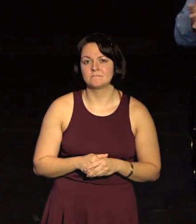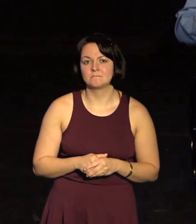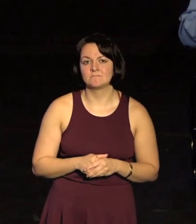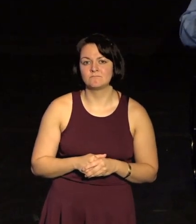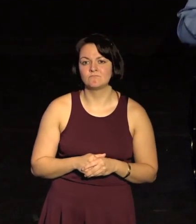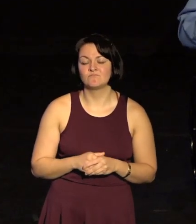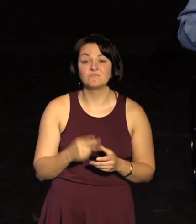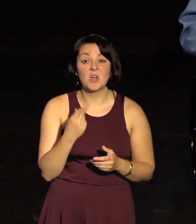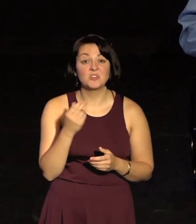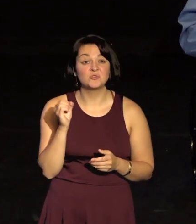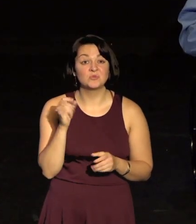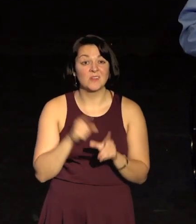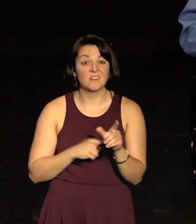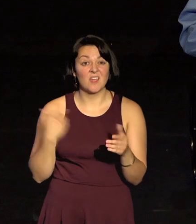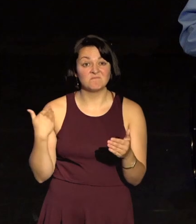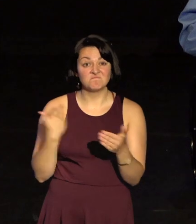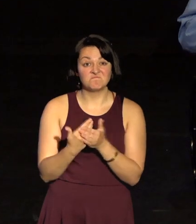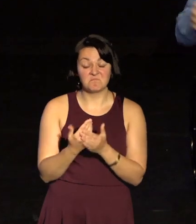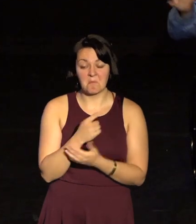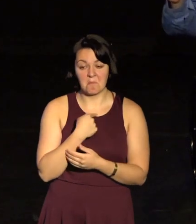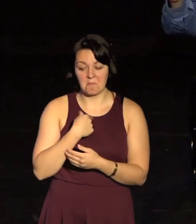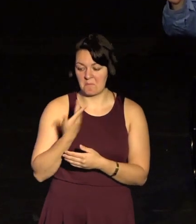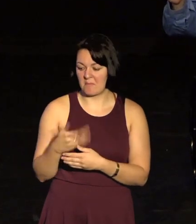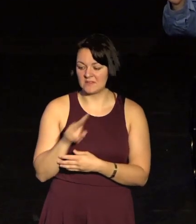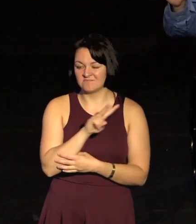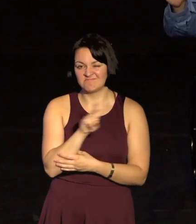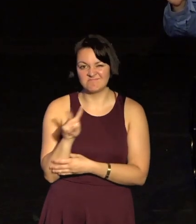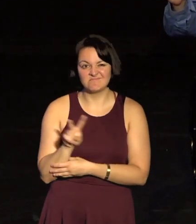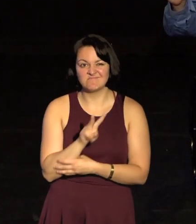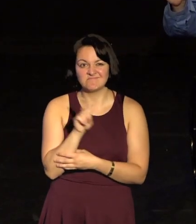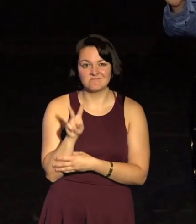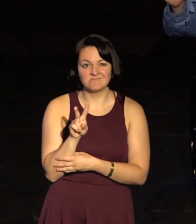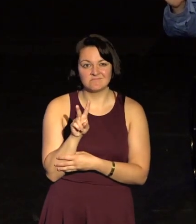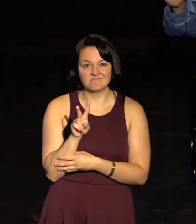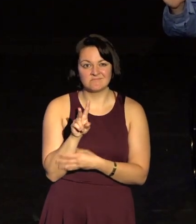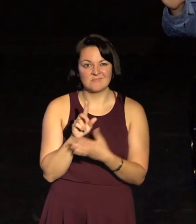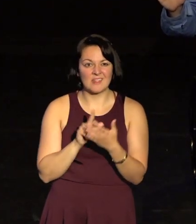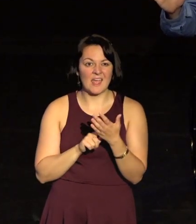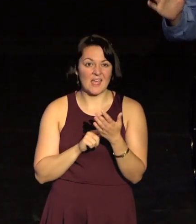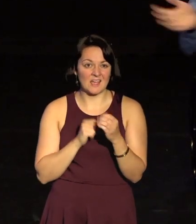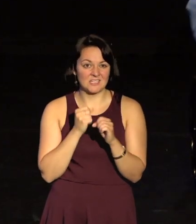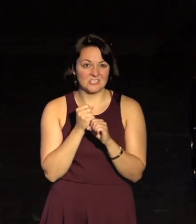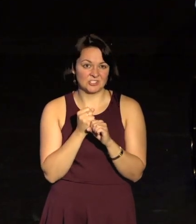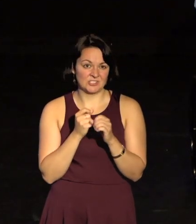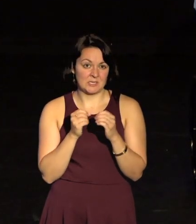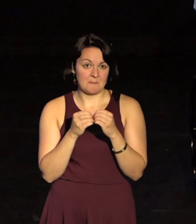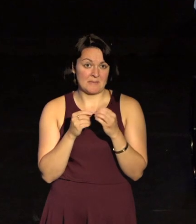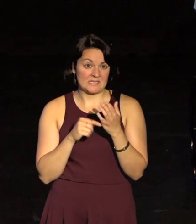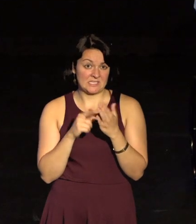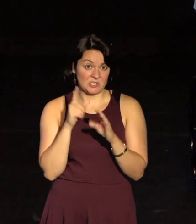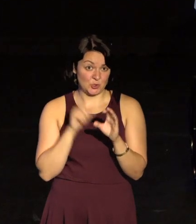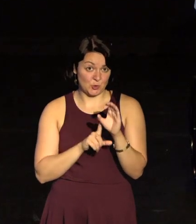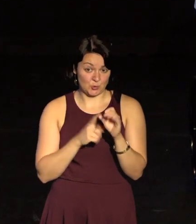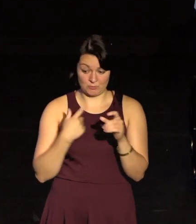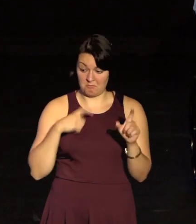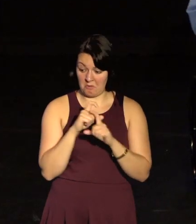20 years is that the LGBTQ community has just blown past the disability